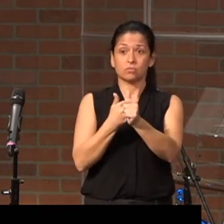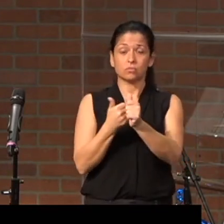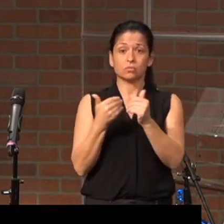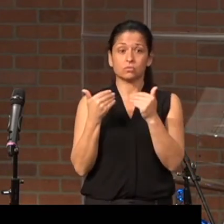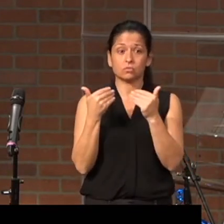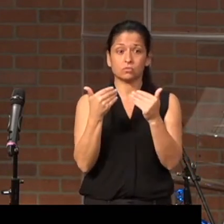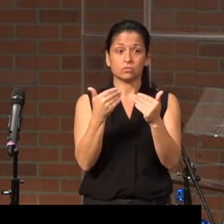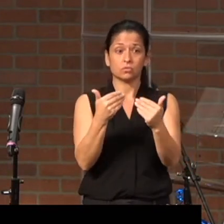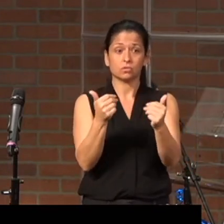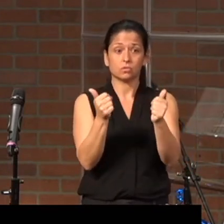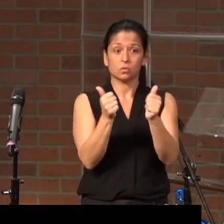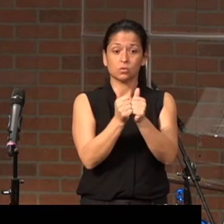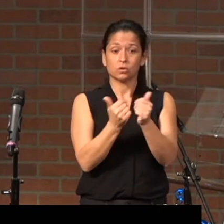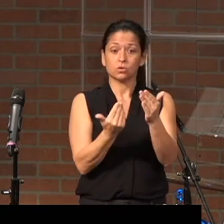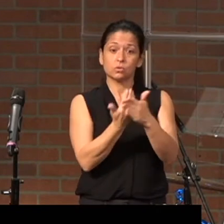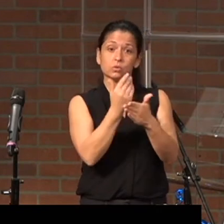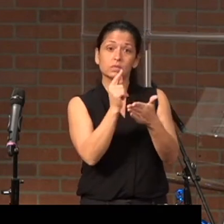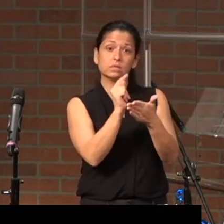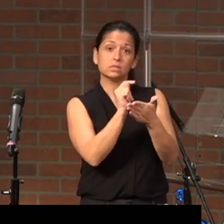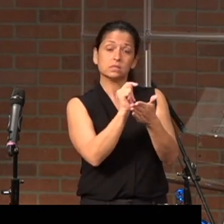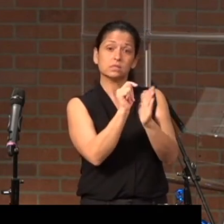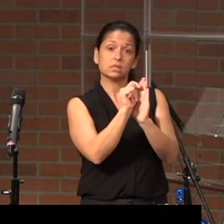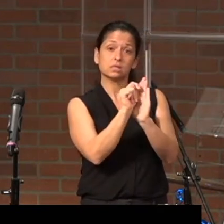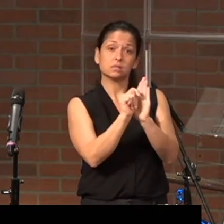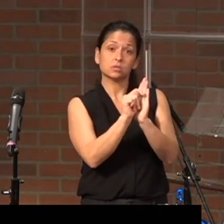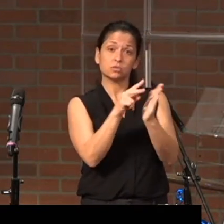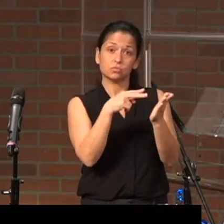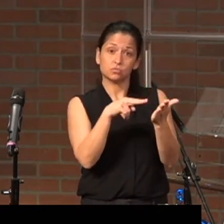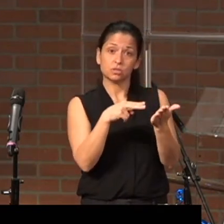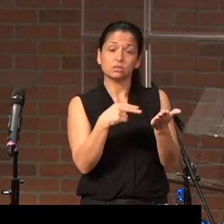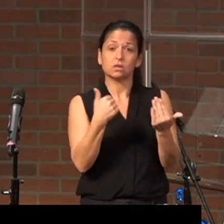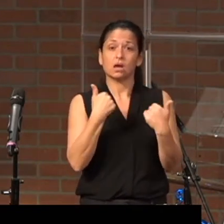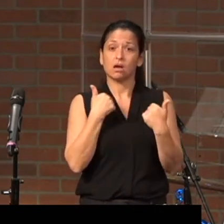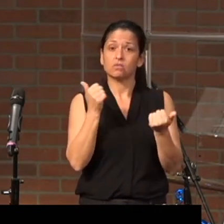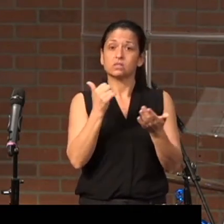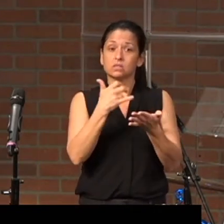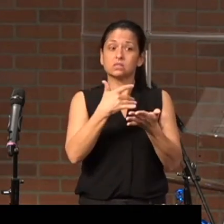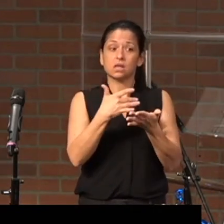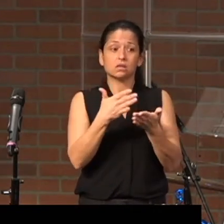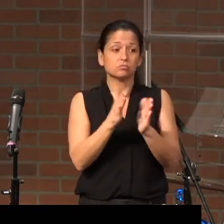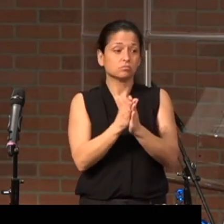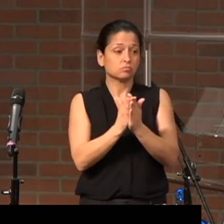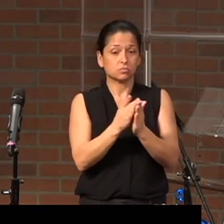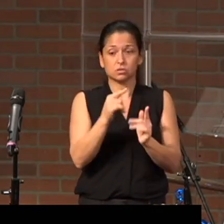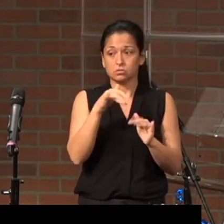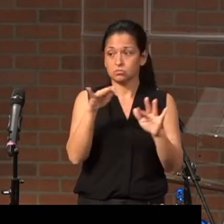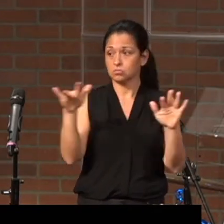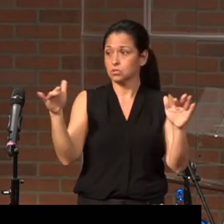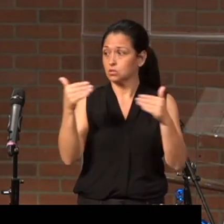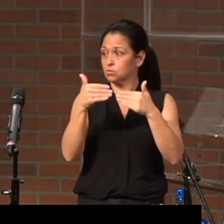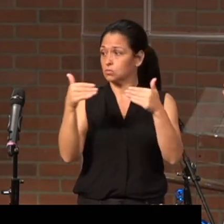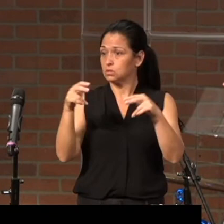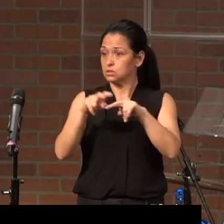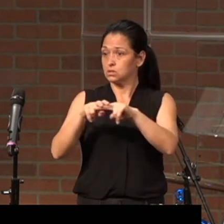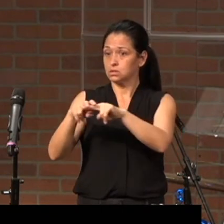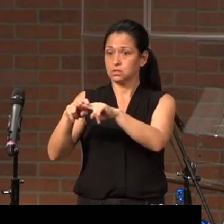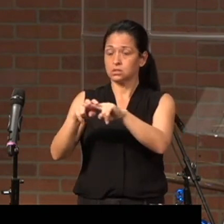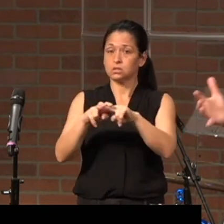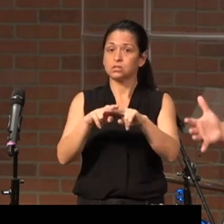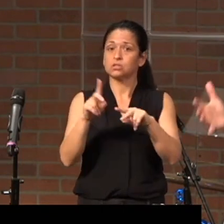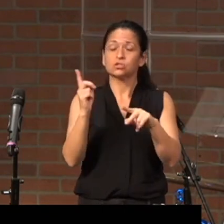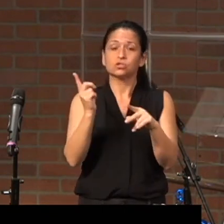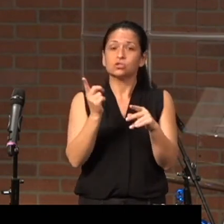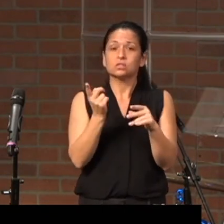New Testament readings, there's a study spread out amongst these rows with just sort of an outline